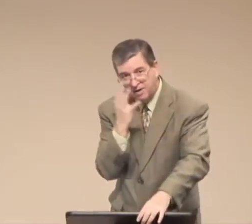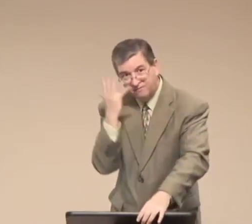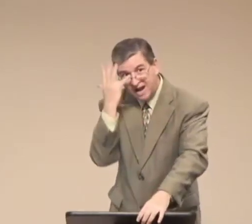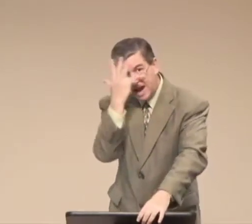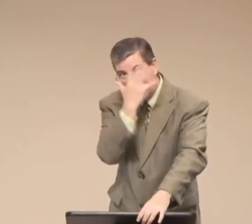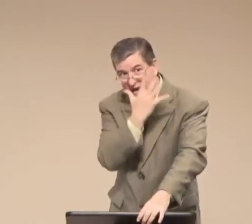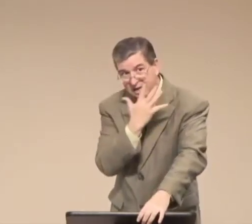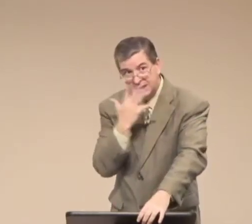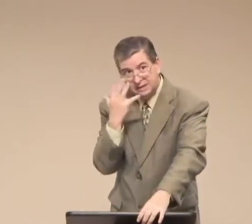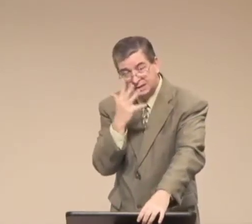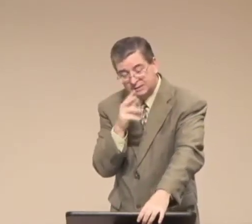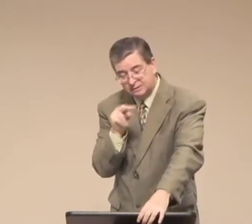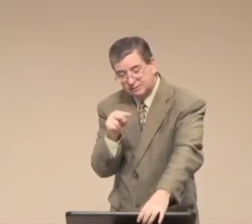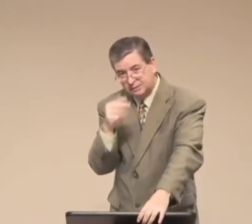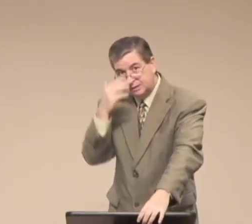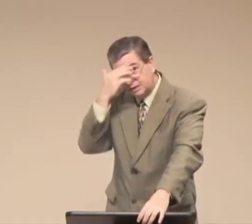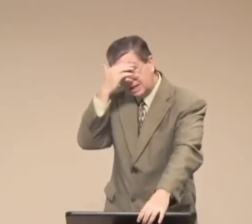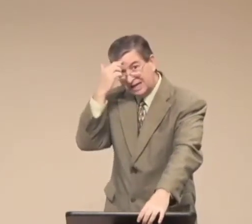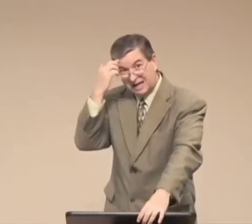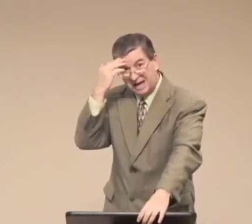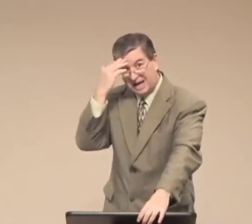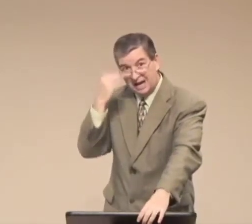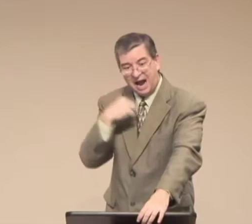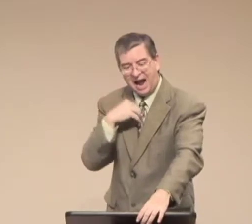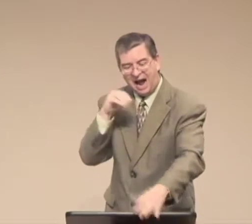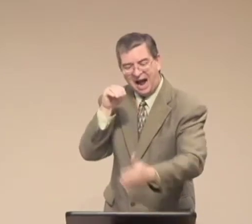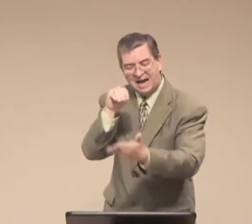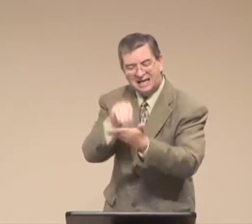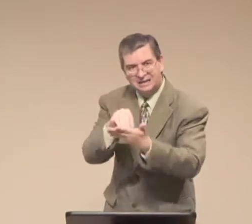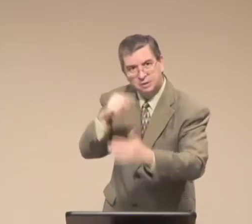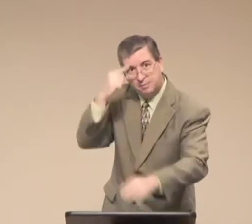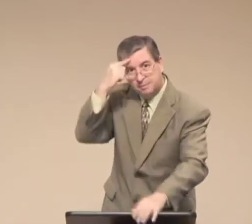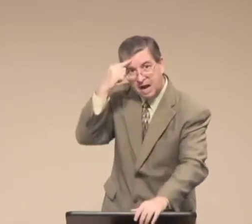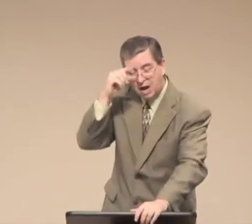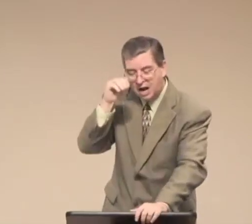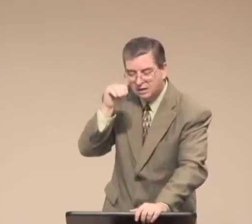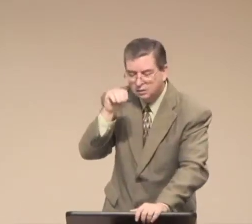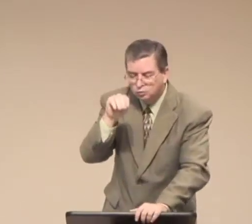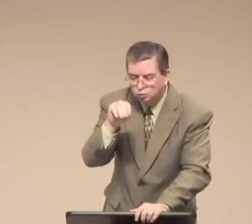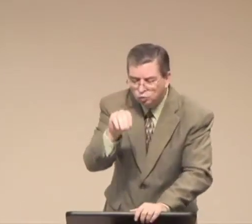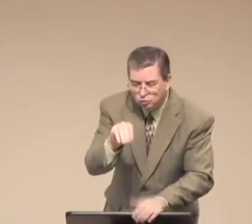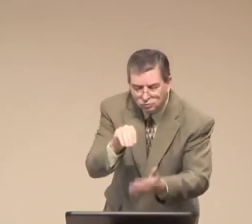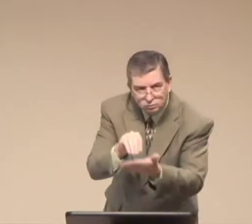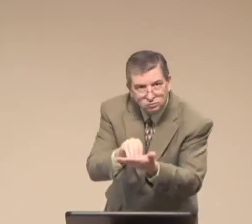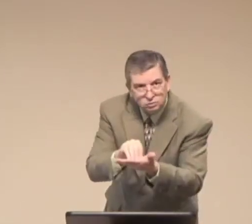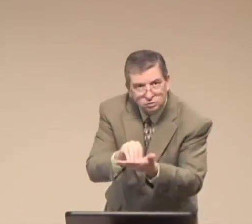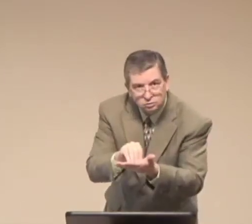But I looked at my mom's face and cut her clothes and I kissed her forehead